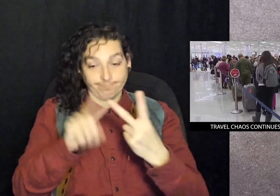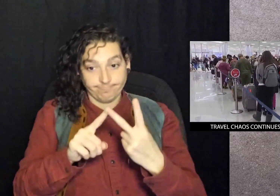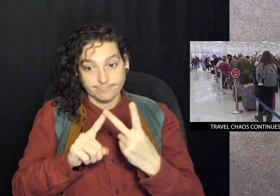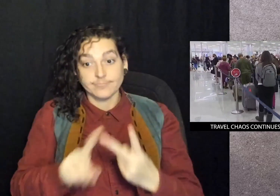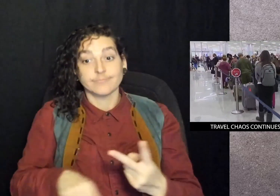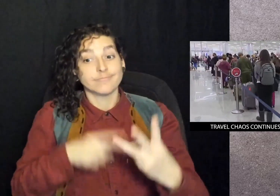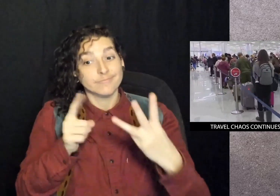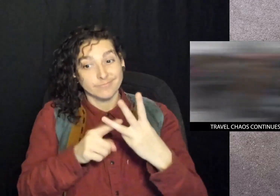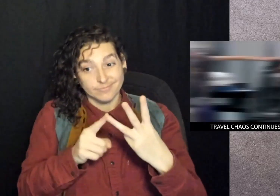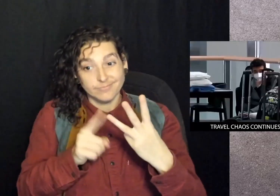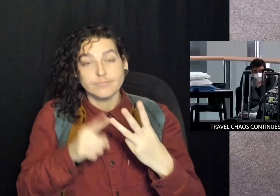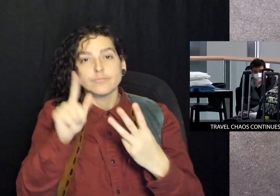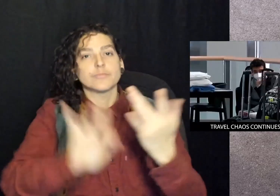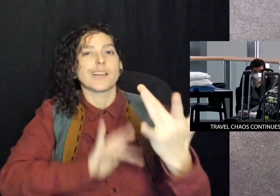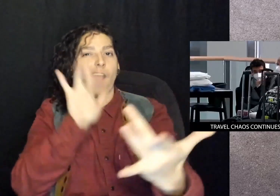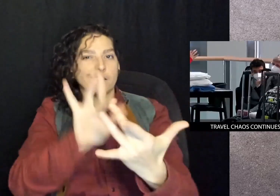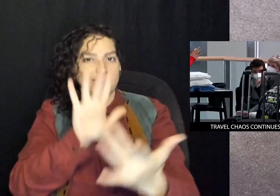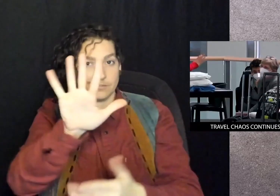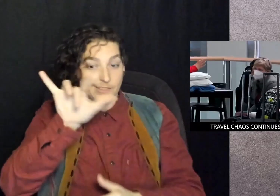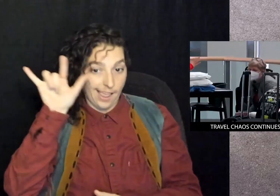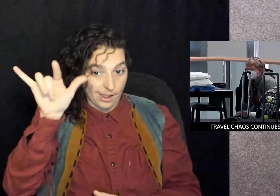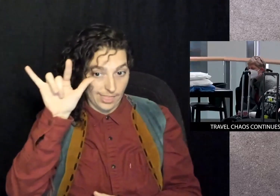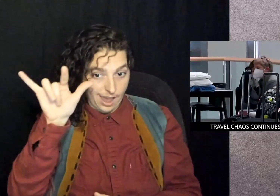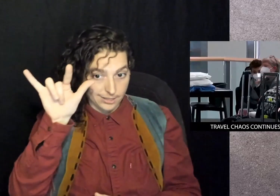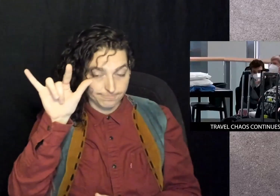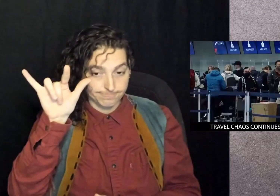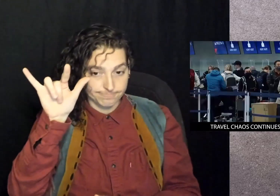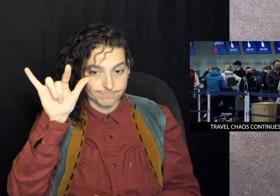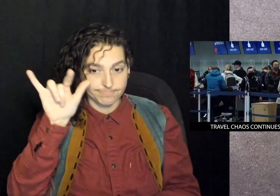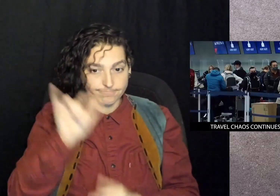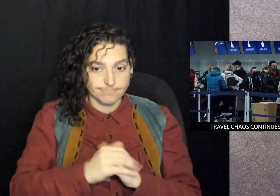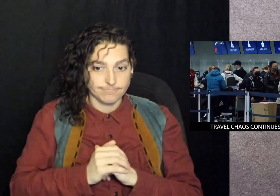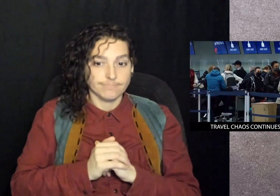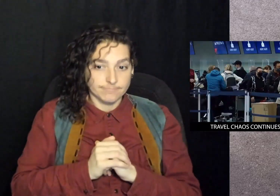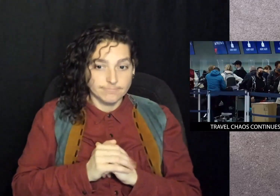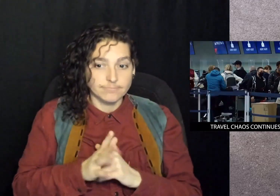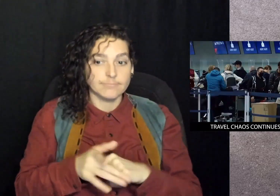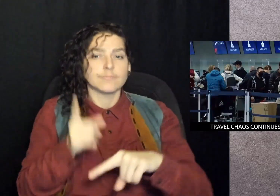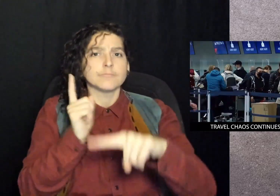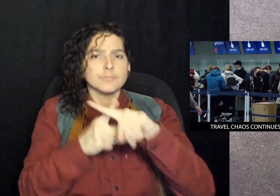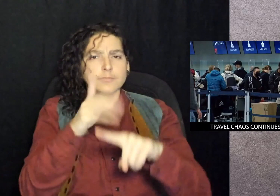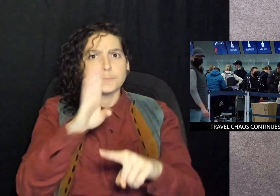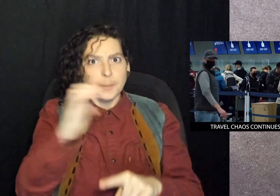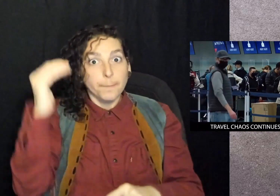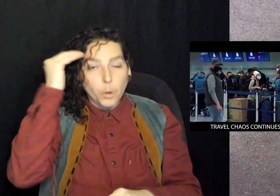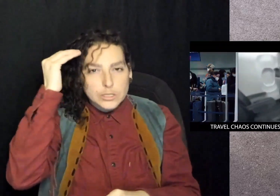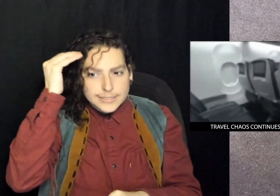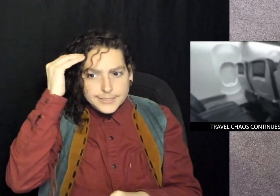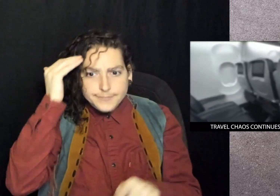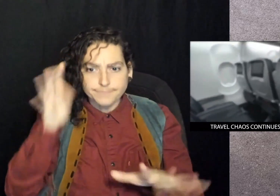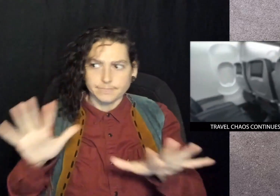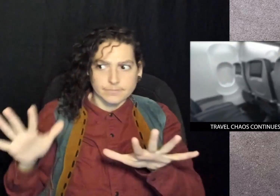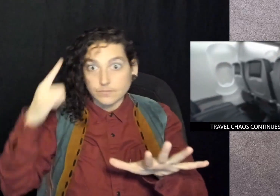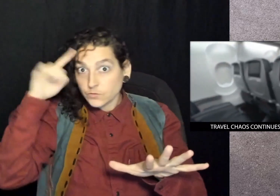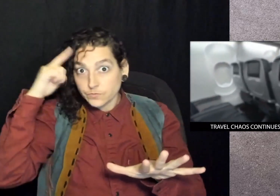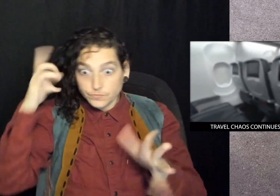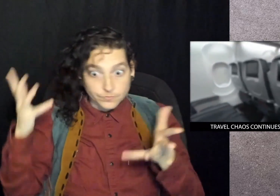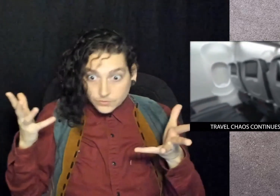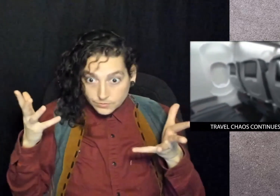And third, contact your airline and be proactive to